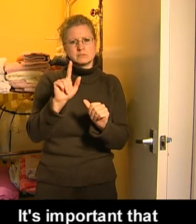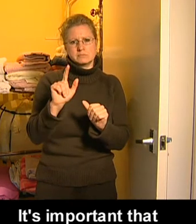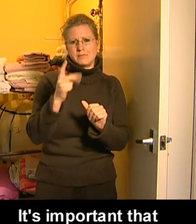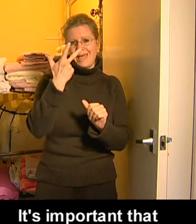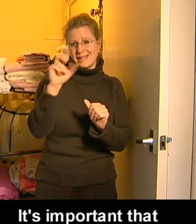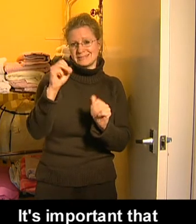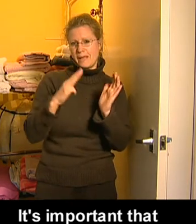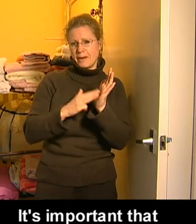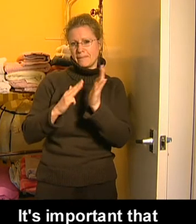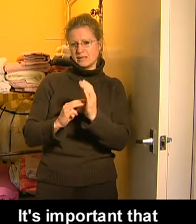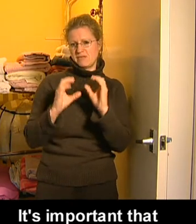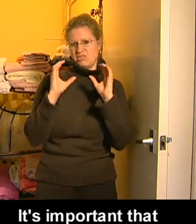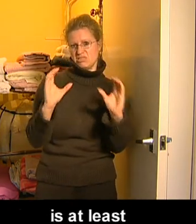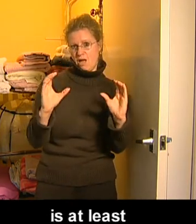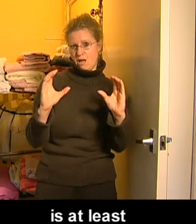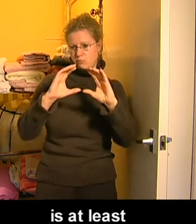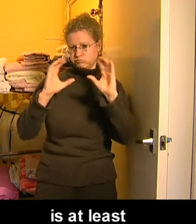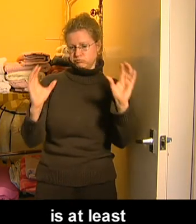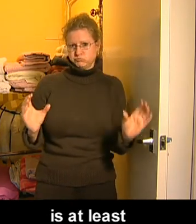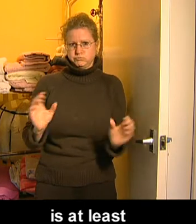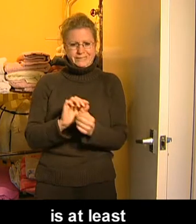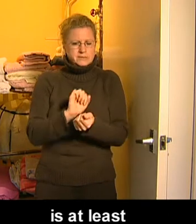It's important that the jacket is at least 80mm thick.